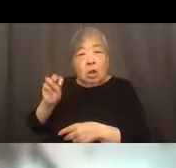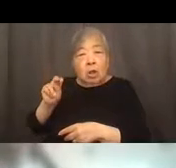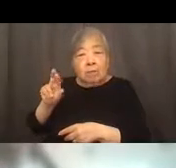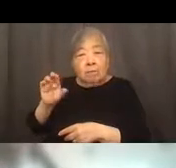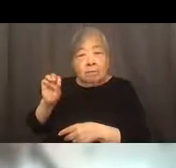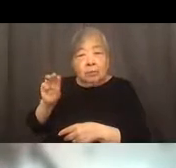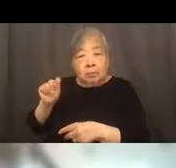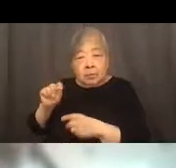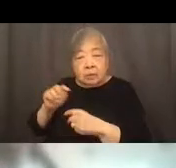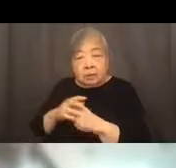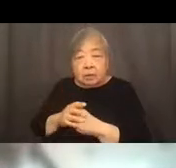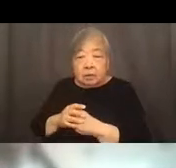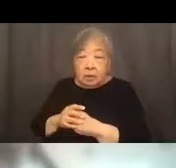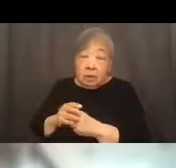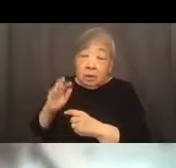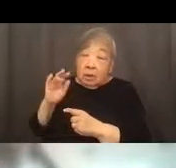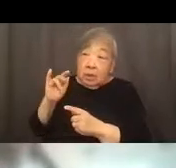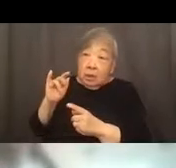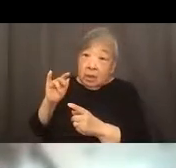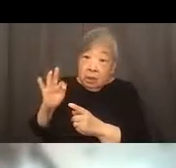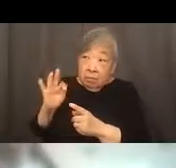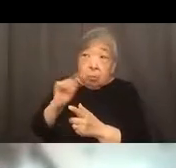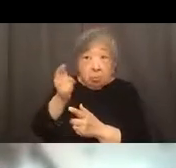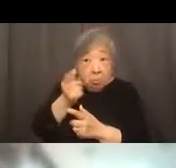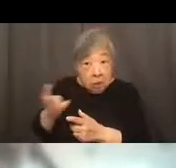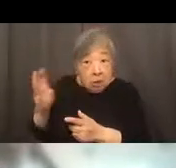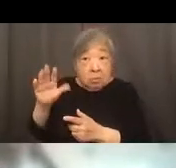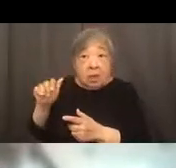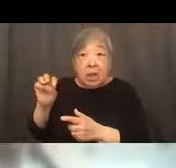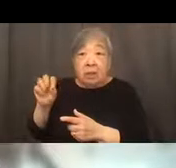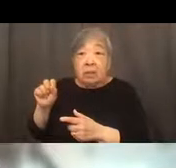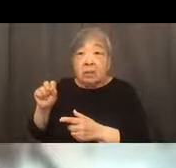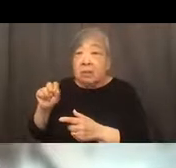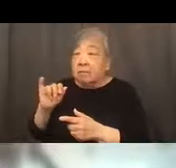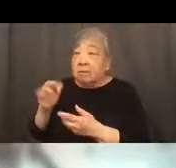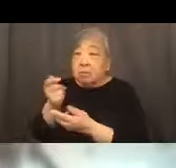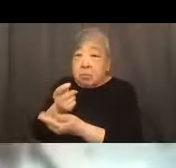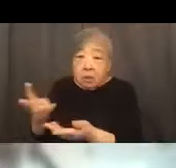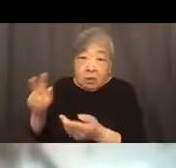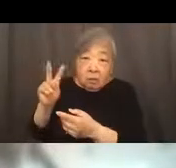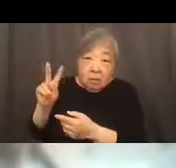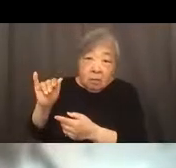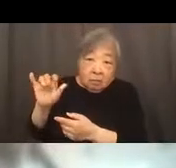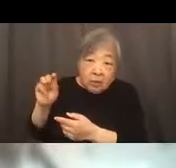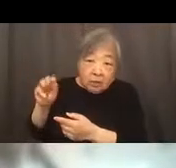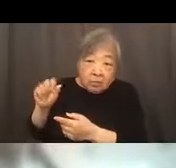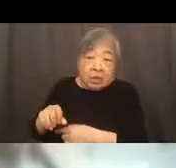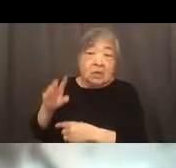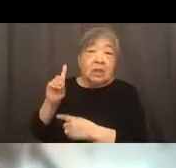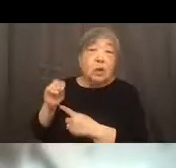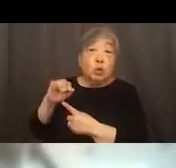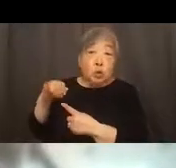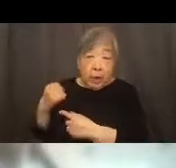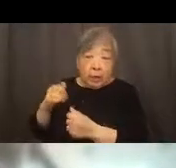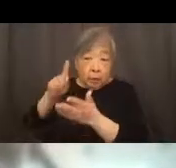uh, you know, there are multiple cases, multiple victims, that's something that DOJ can look into. We have pattern of practice